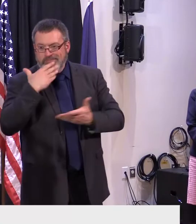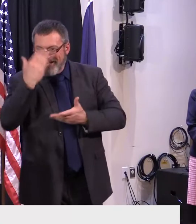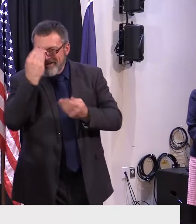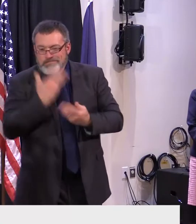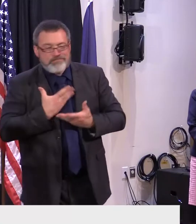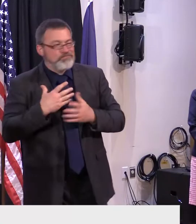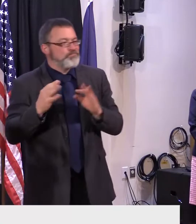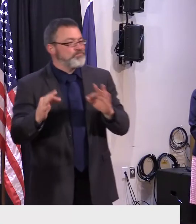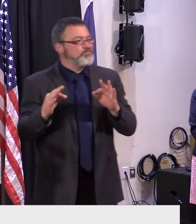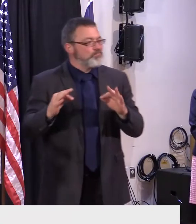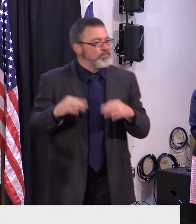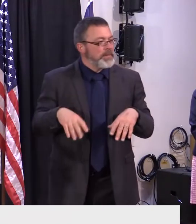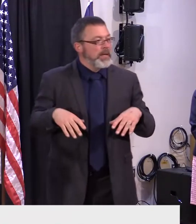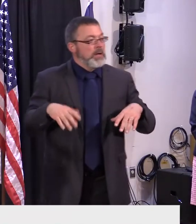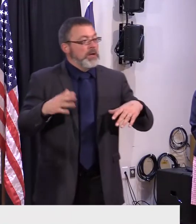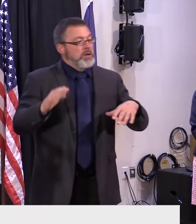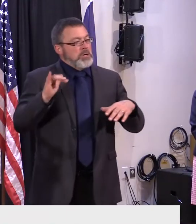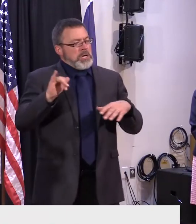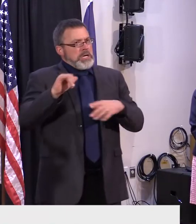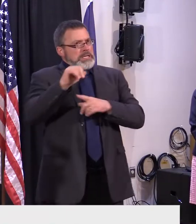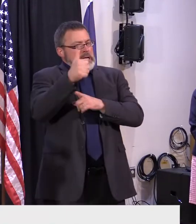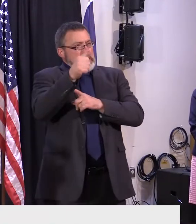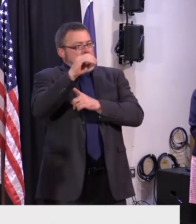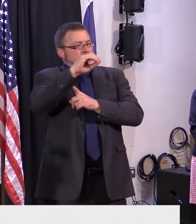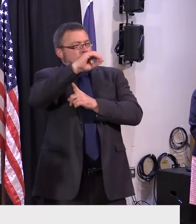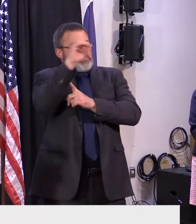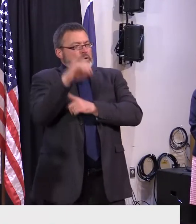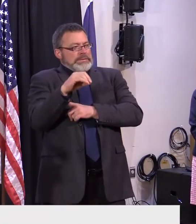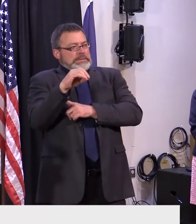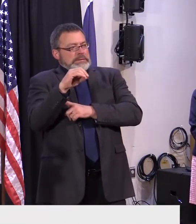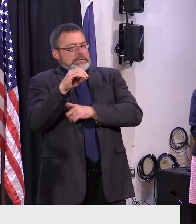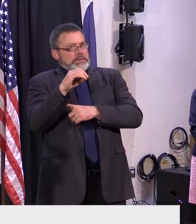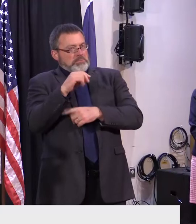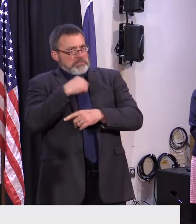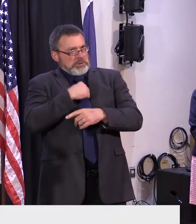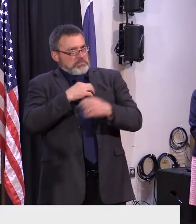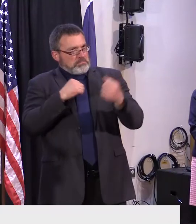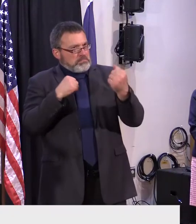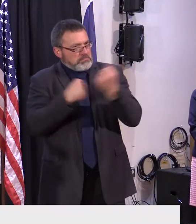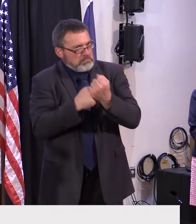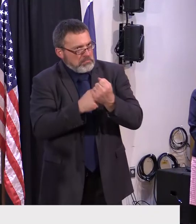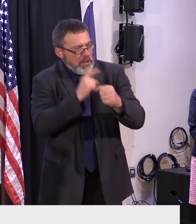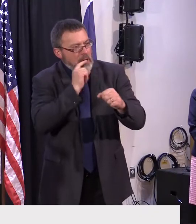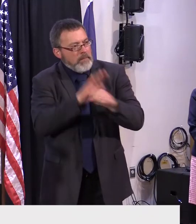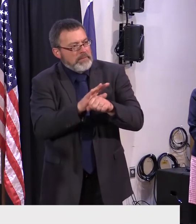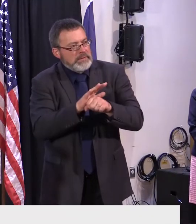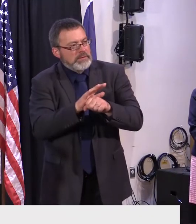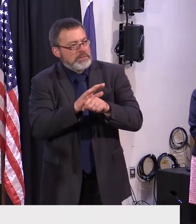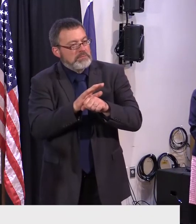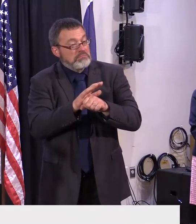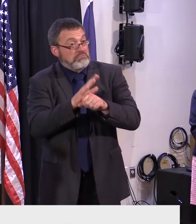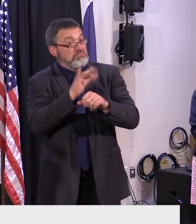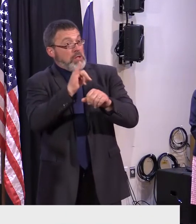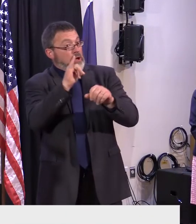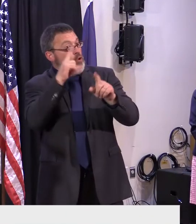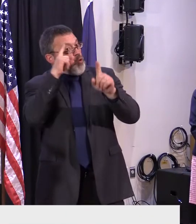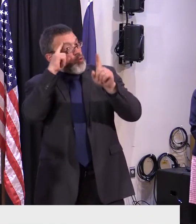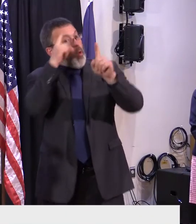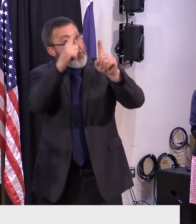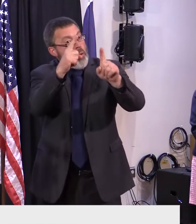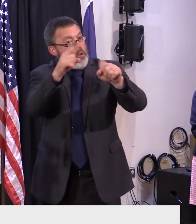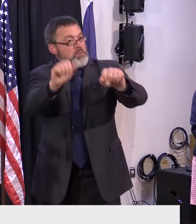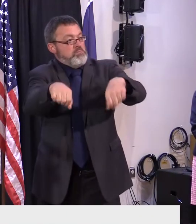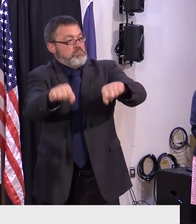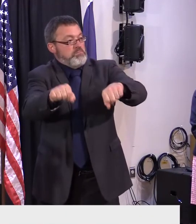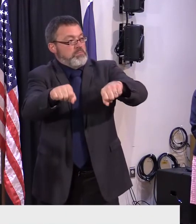The 10%, I'm not sure that I made that commitment. I think that that is a goal, and it's something that